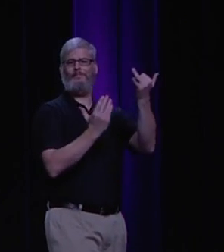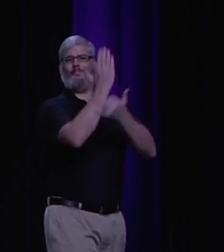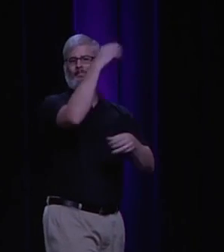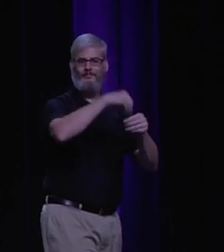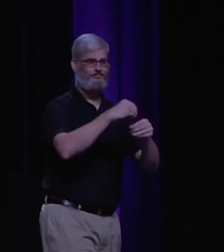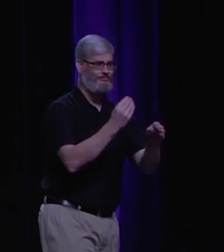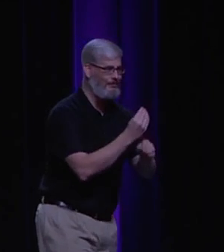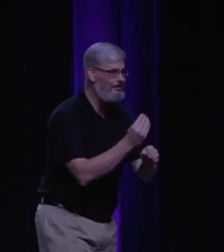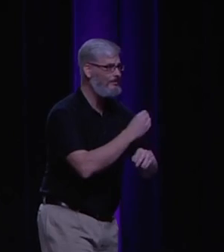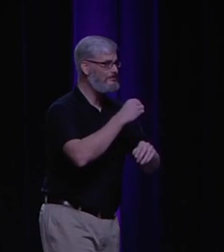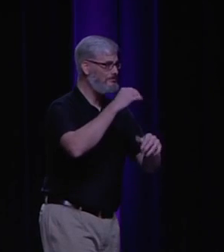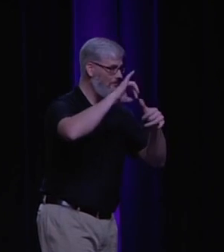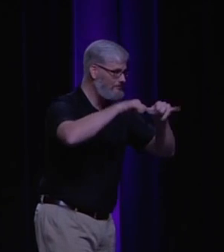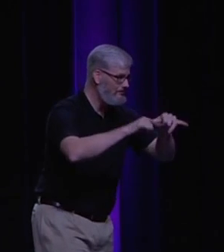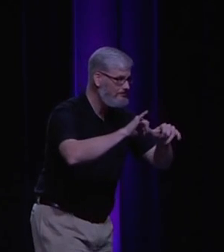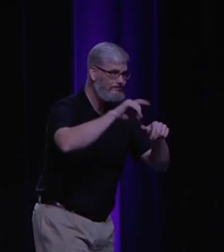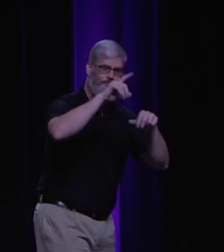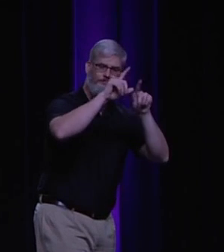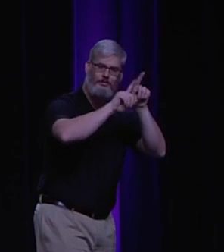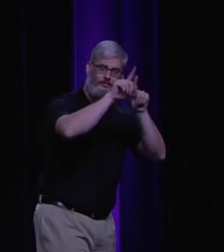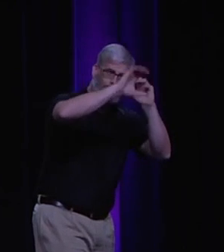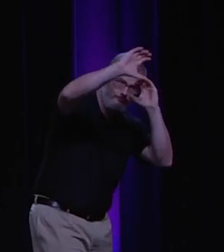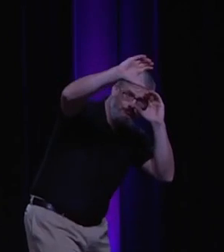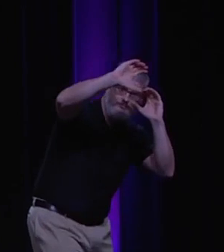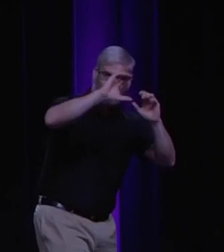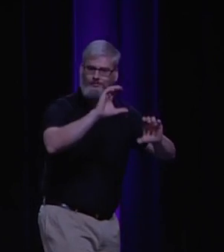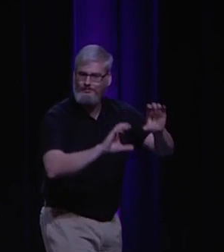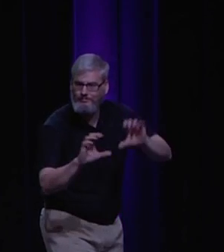There was a lot of scientific breakthroughs from Islam, a lot of